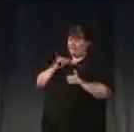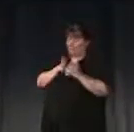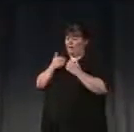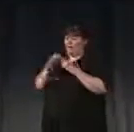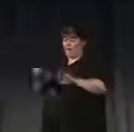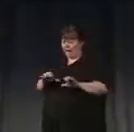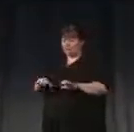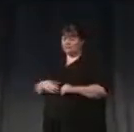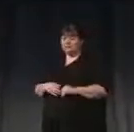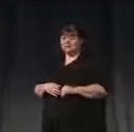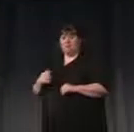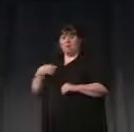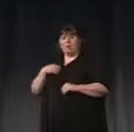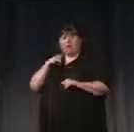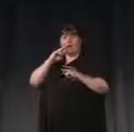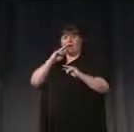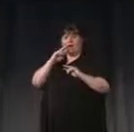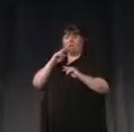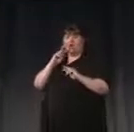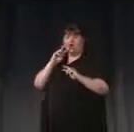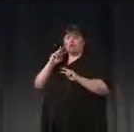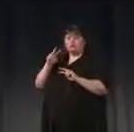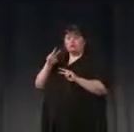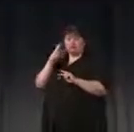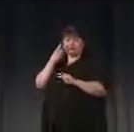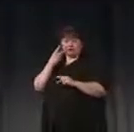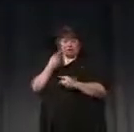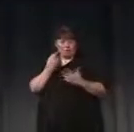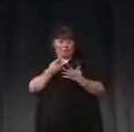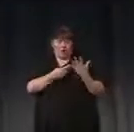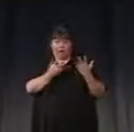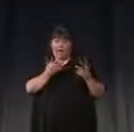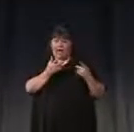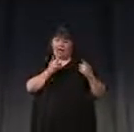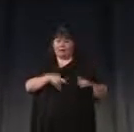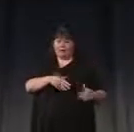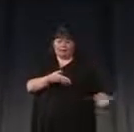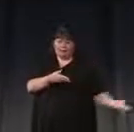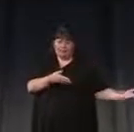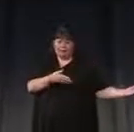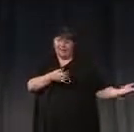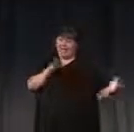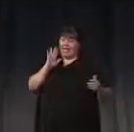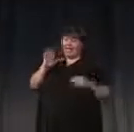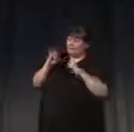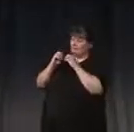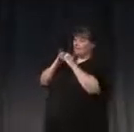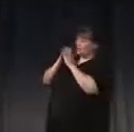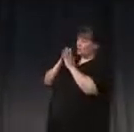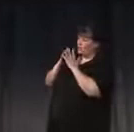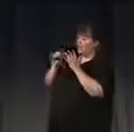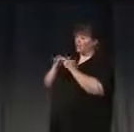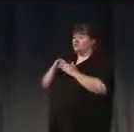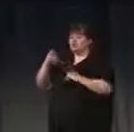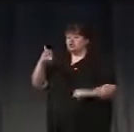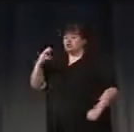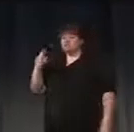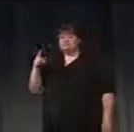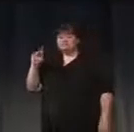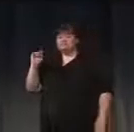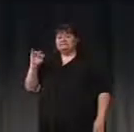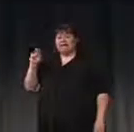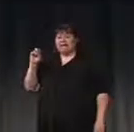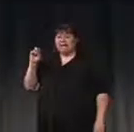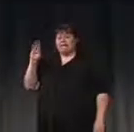in the next couple hours, the tensions that might arise between his approach and that of Josh Tenenbaum, whose